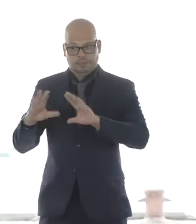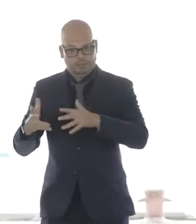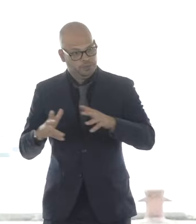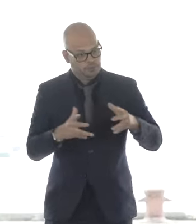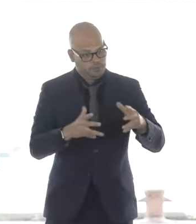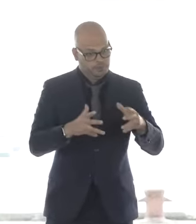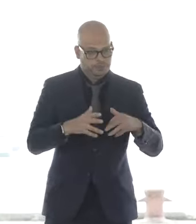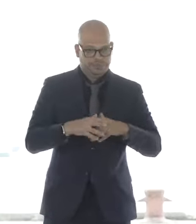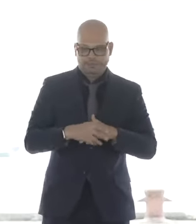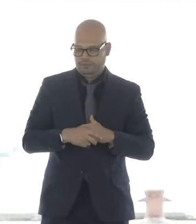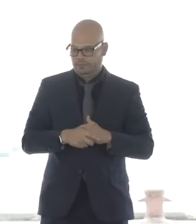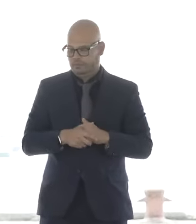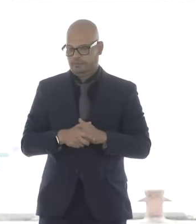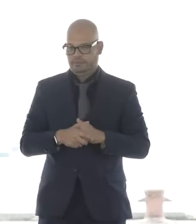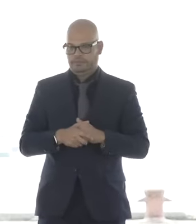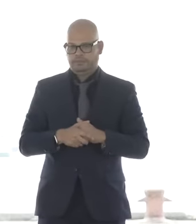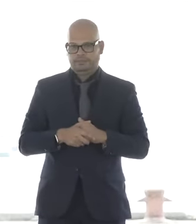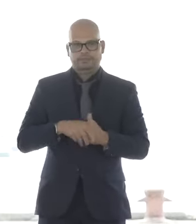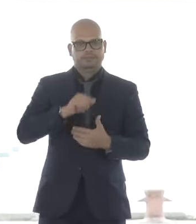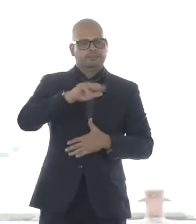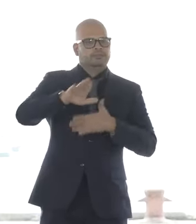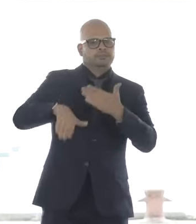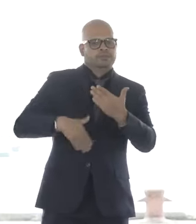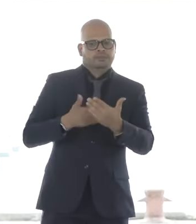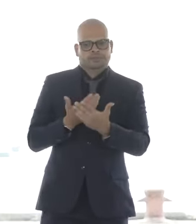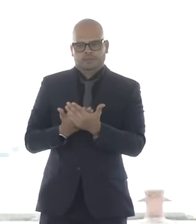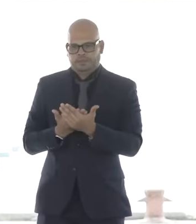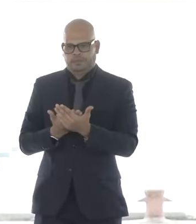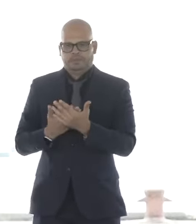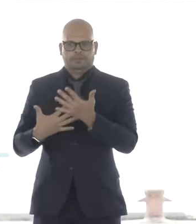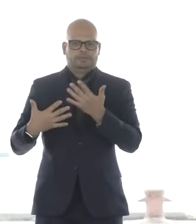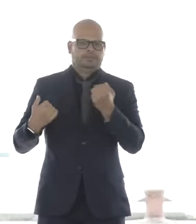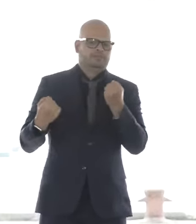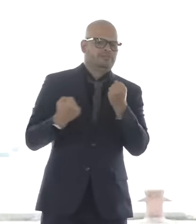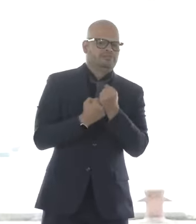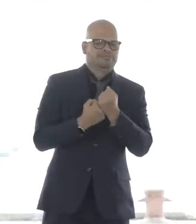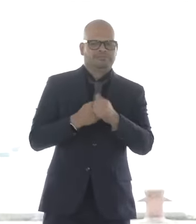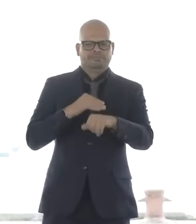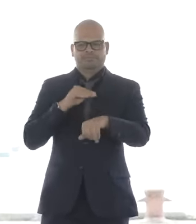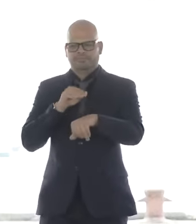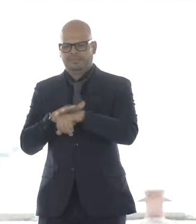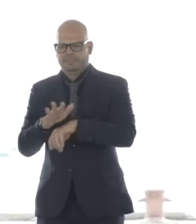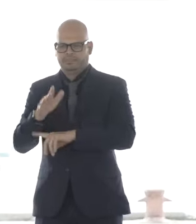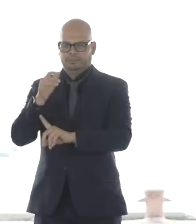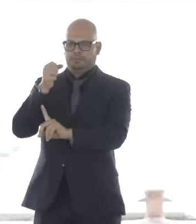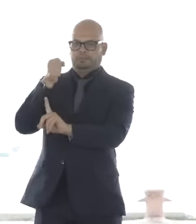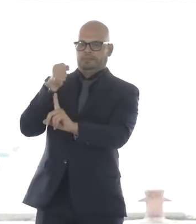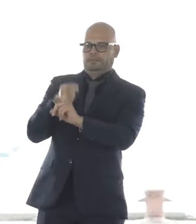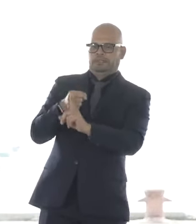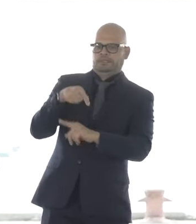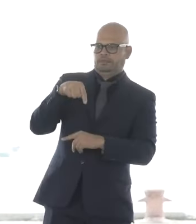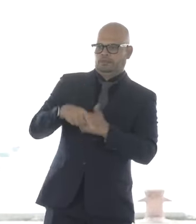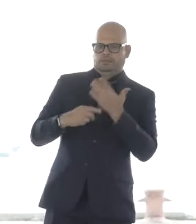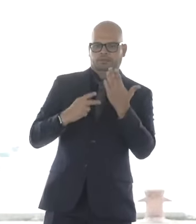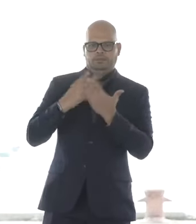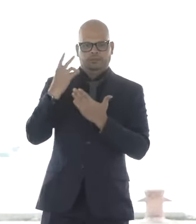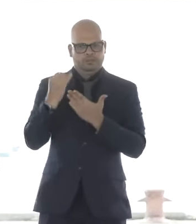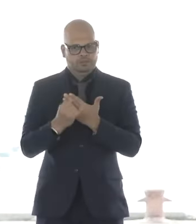have had such a significant impact on this project. And it is truly a blueprint for how we can move forward together.